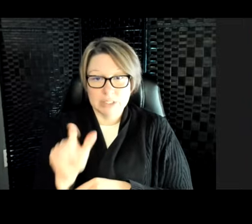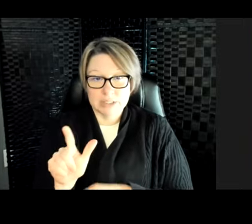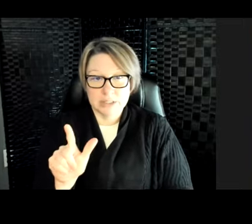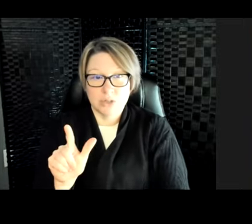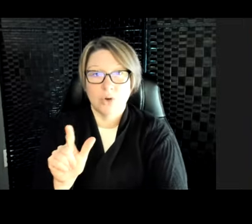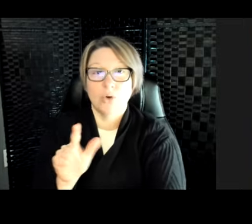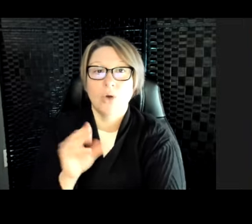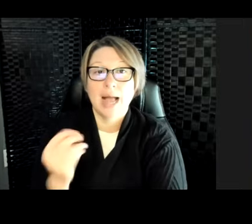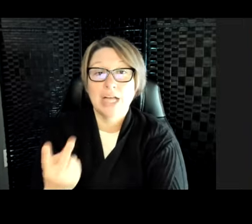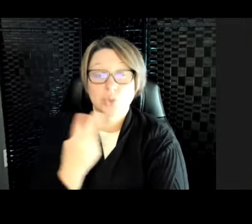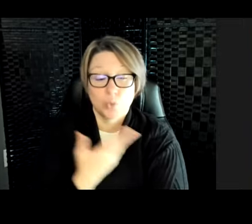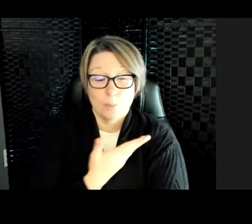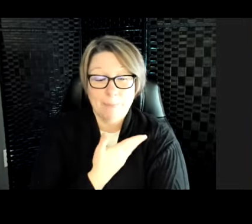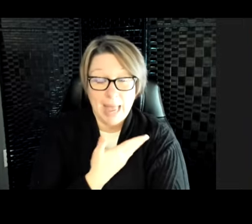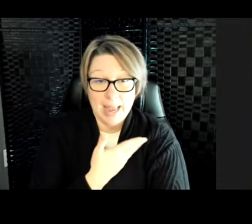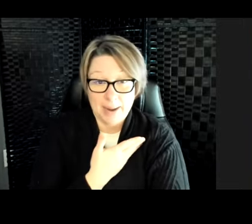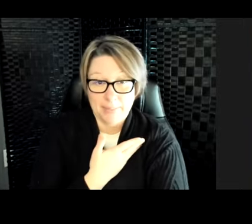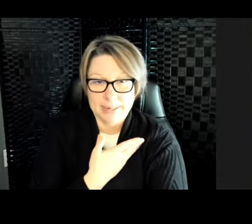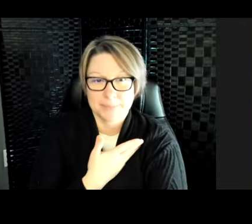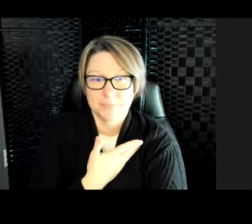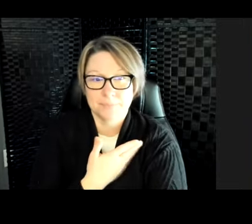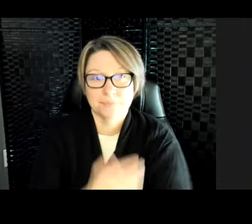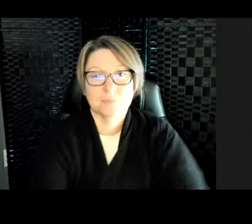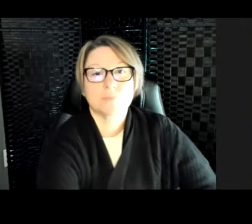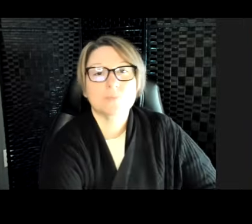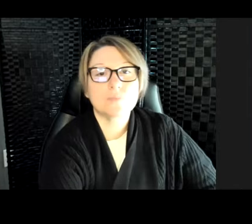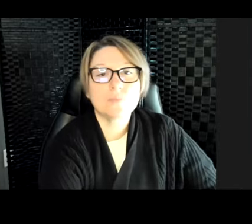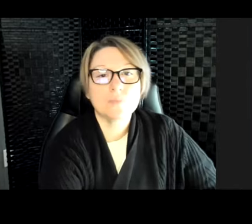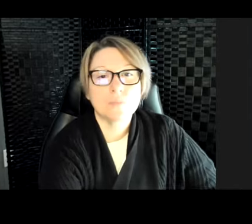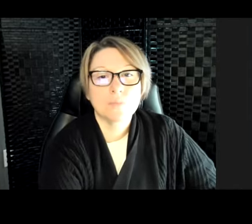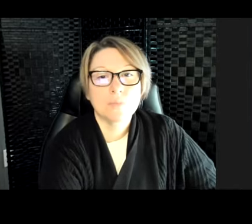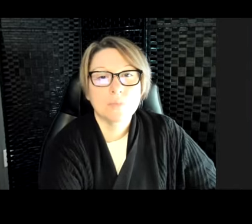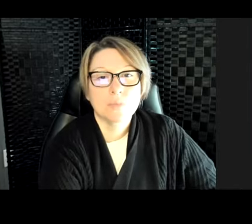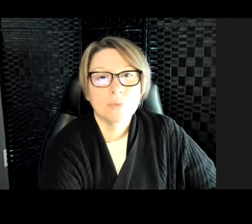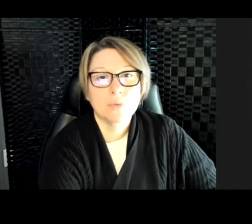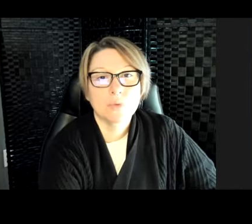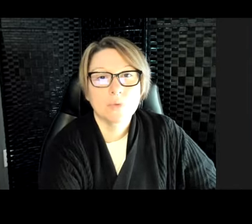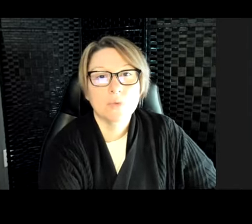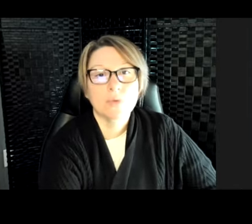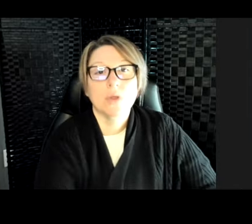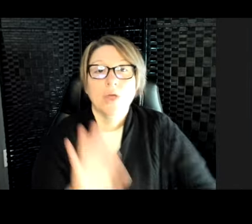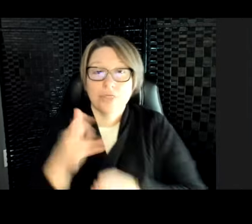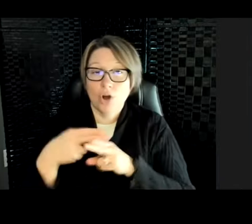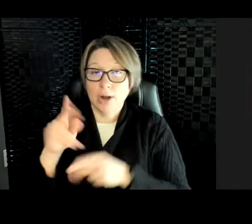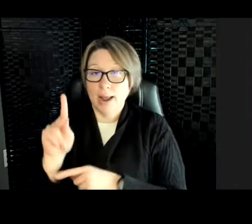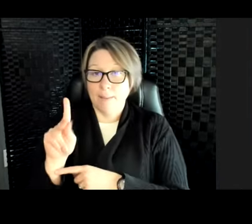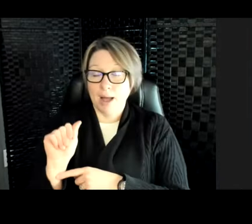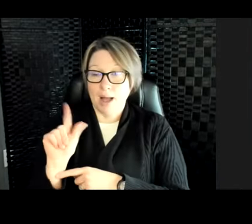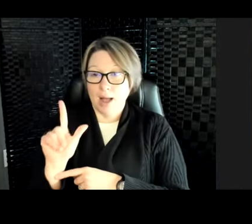polar bears. They are named Kalik and Kalu, which is Inuktitut